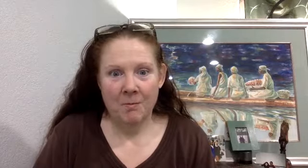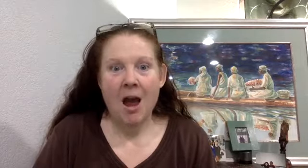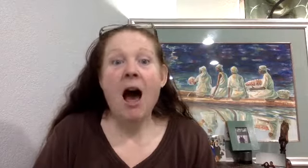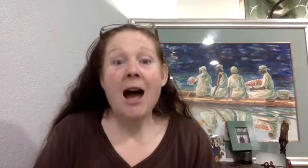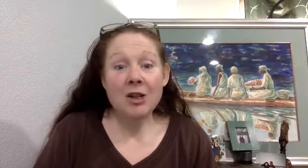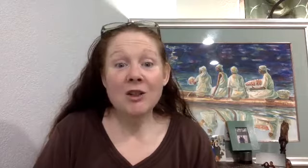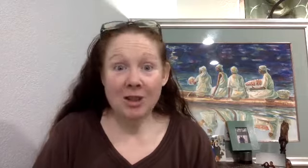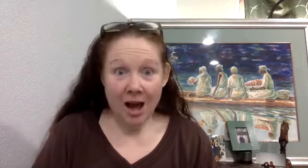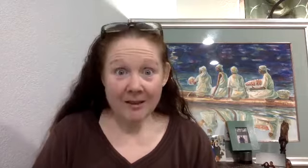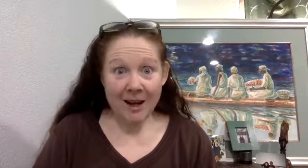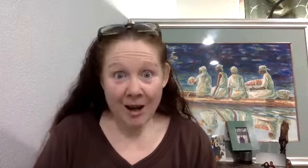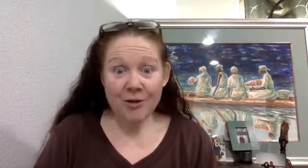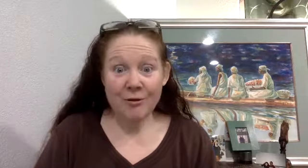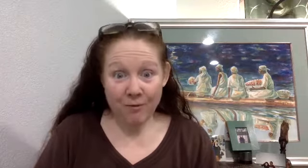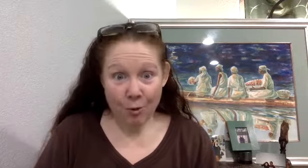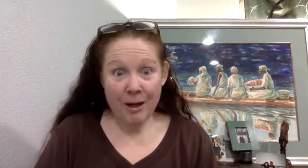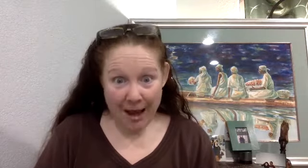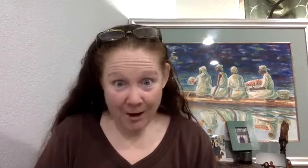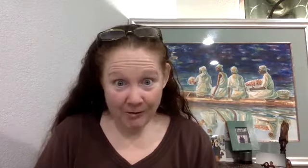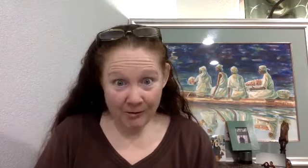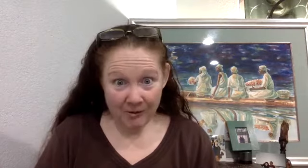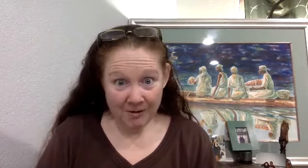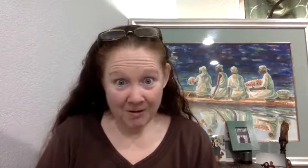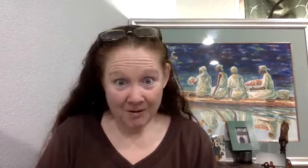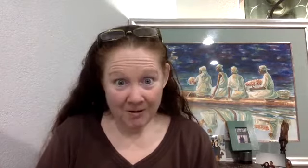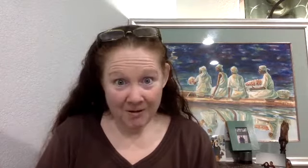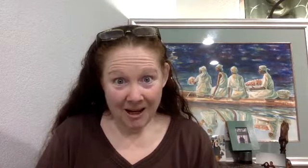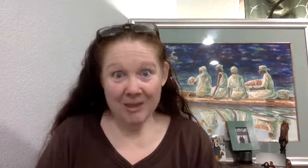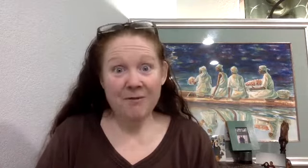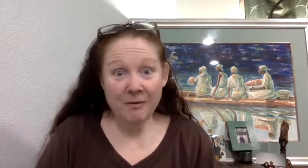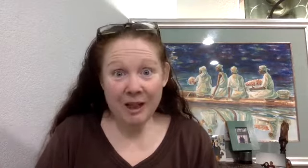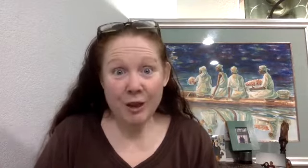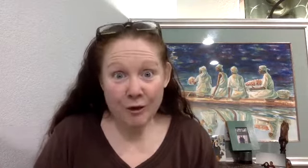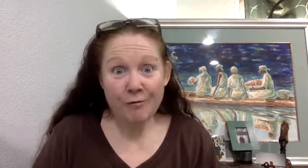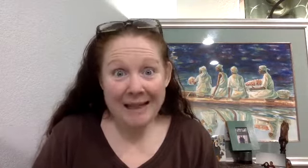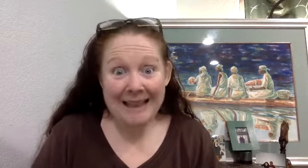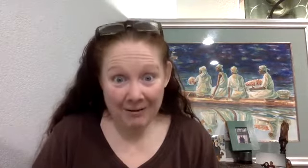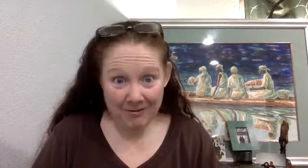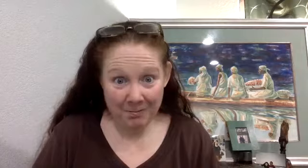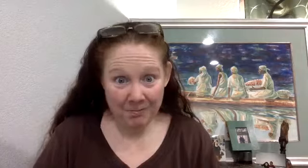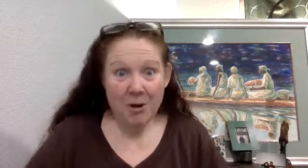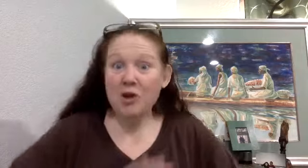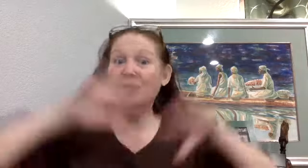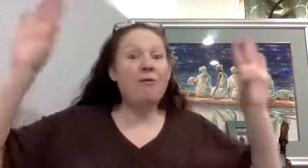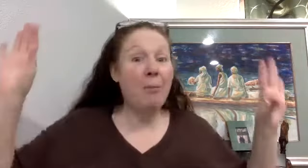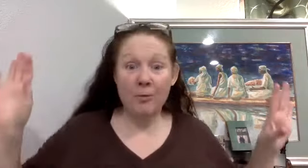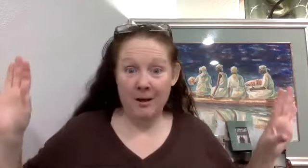I just lost 140 pounds in the 50th year of my life. Just evaporated.